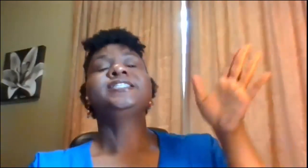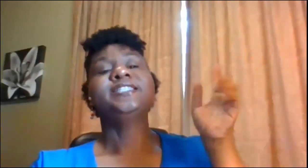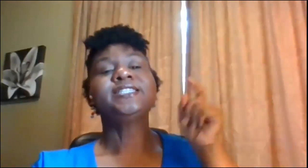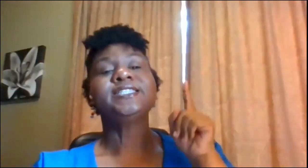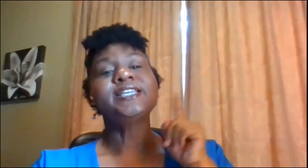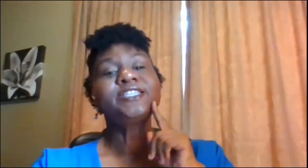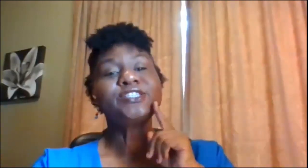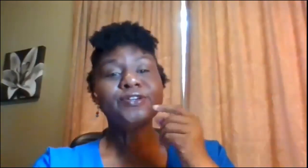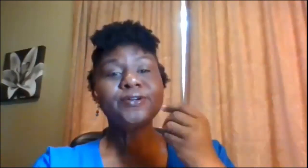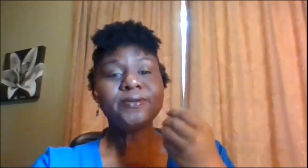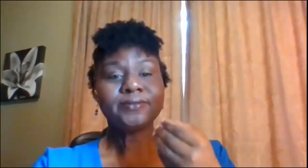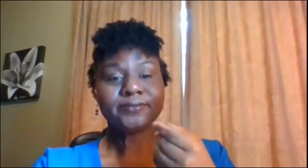sister